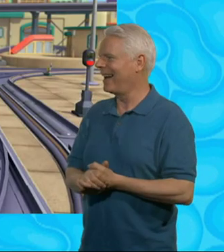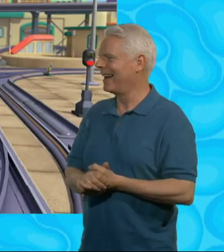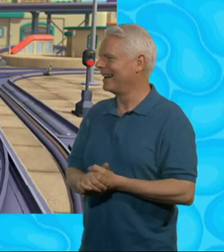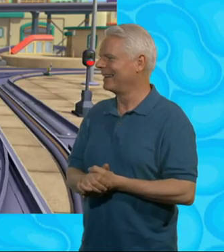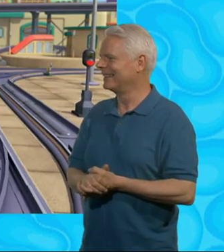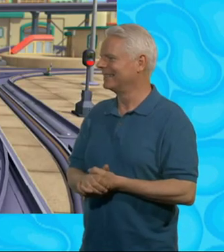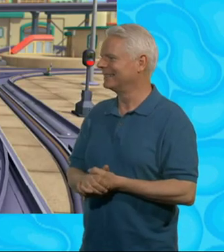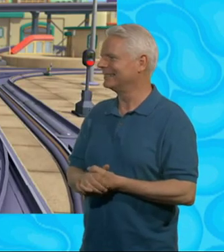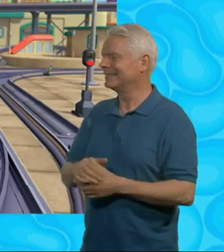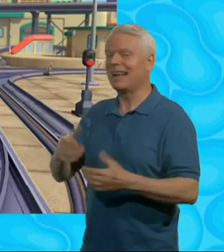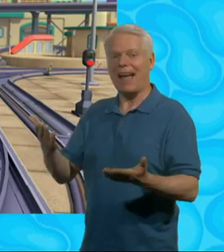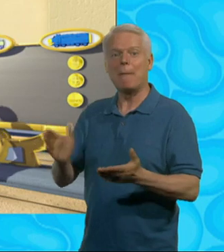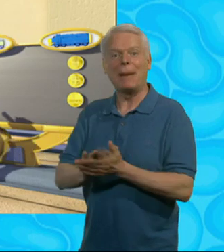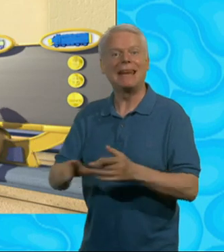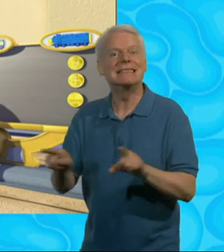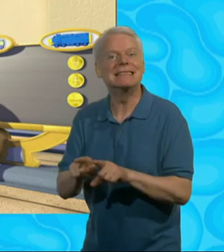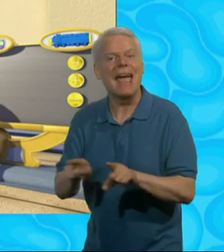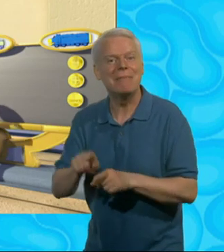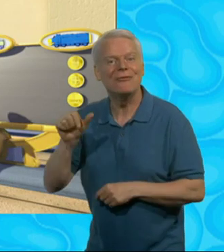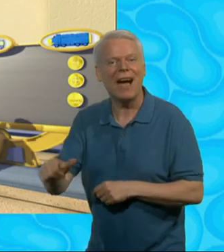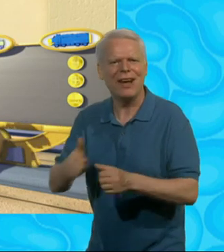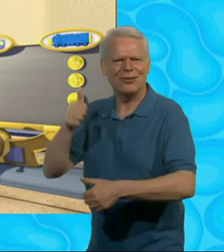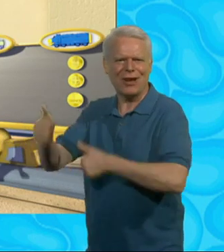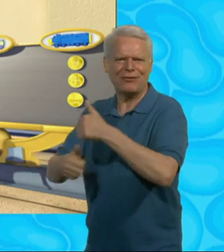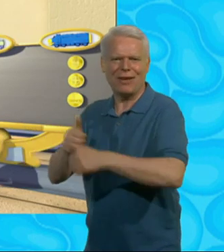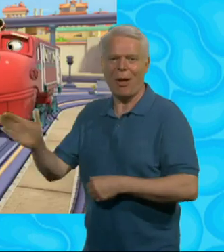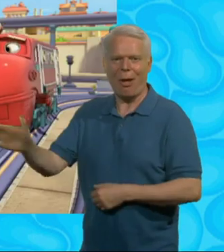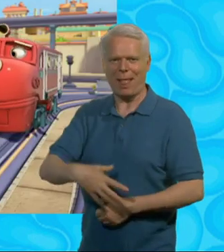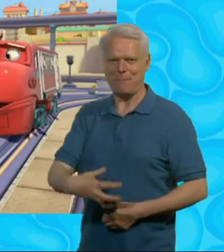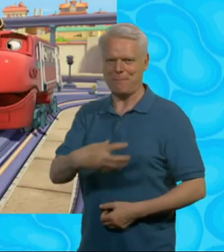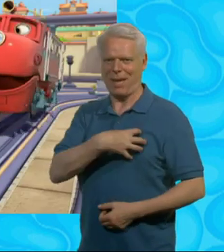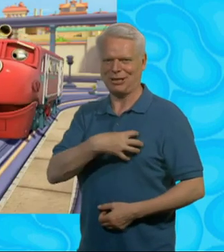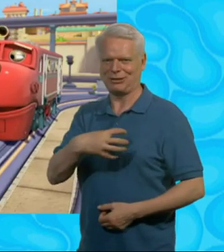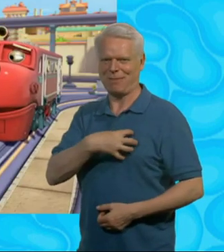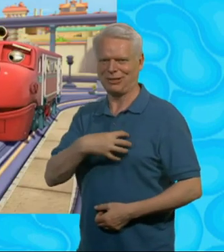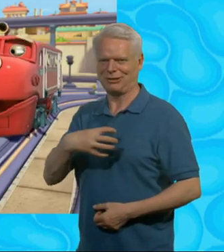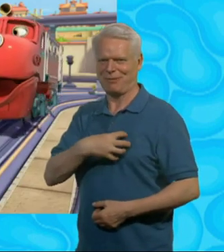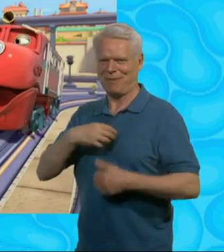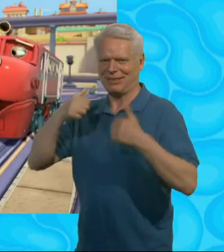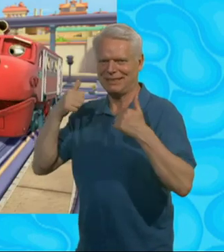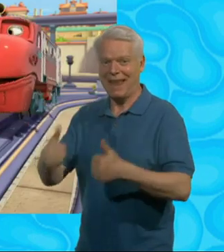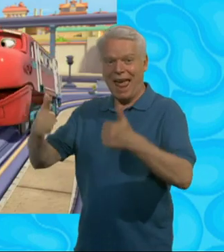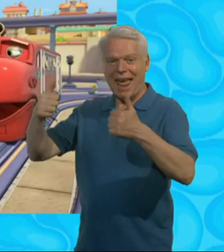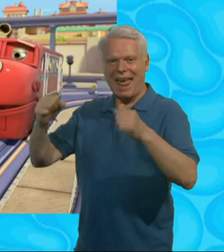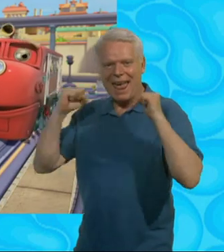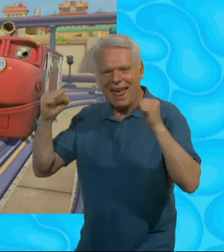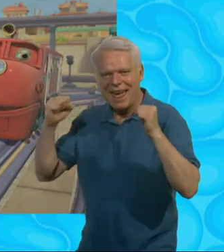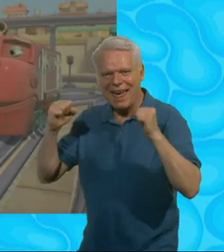Congratulations, Trainees. You've all earned your weighing it up badge. Trainee did it! Cool! did it! Oh!